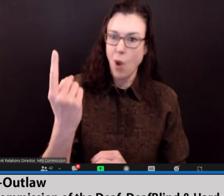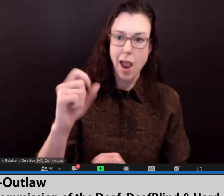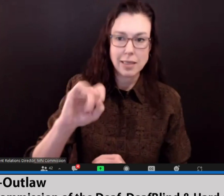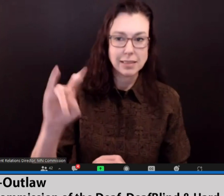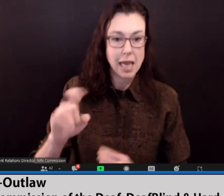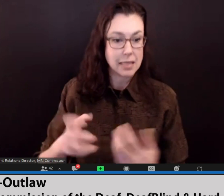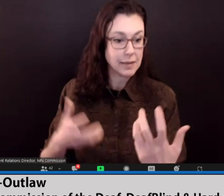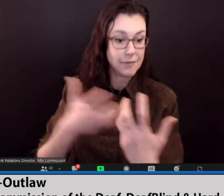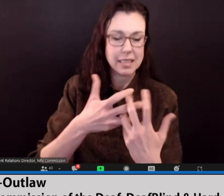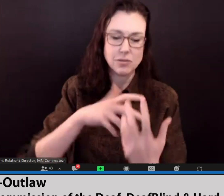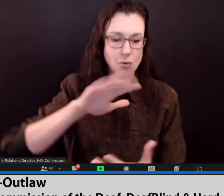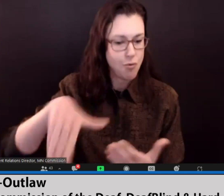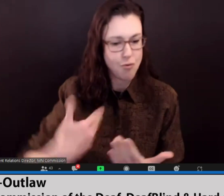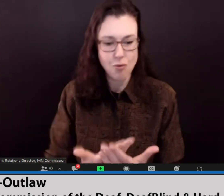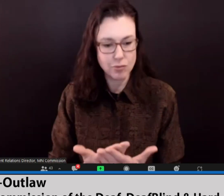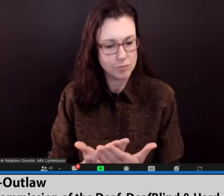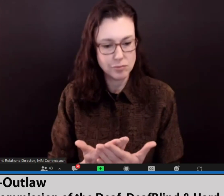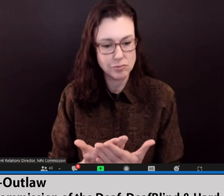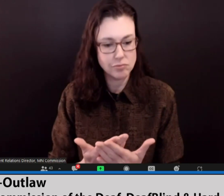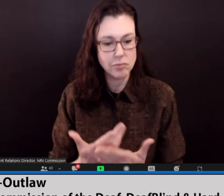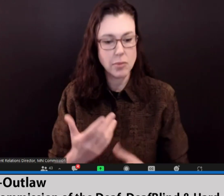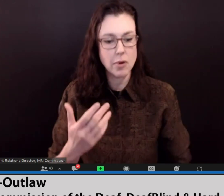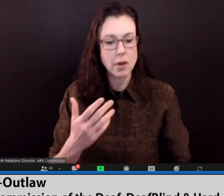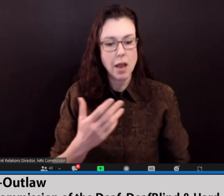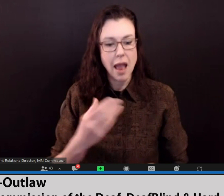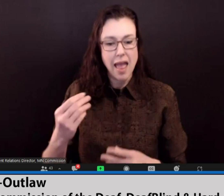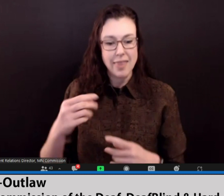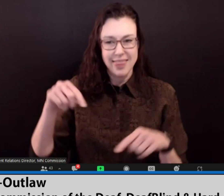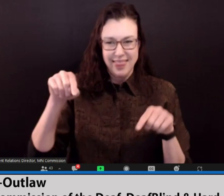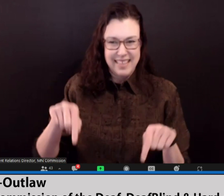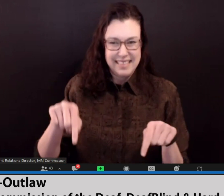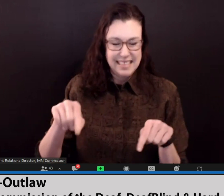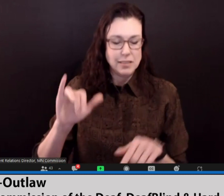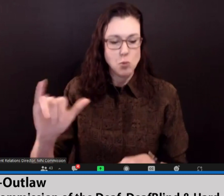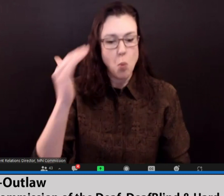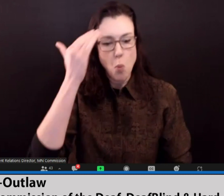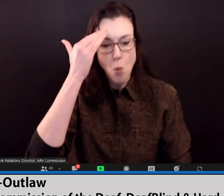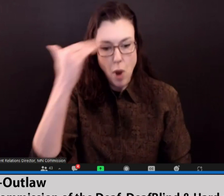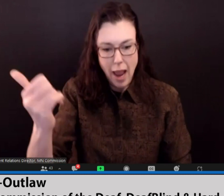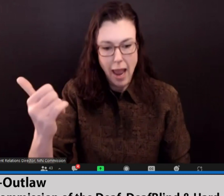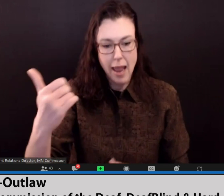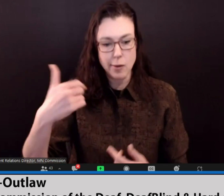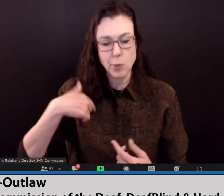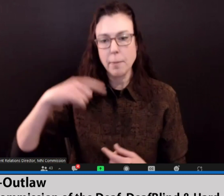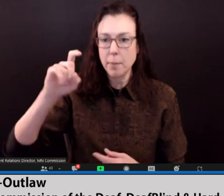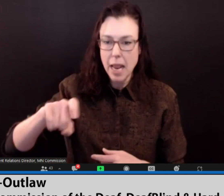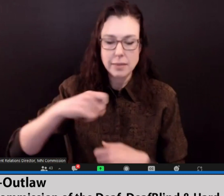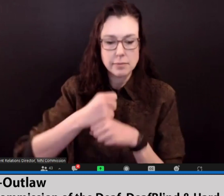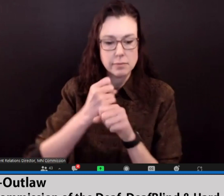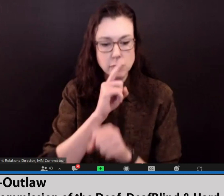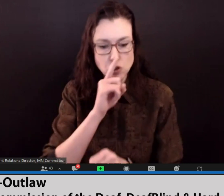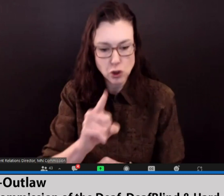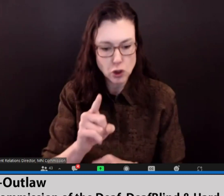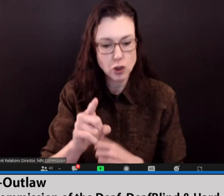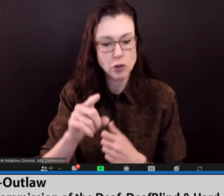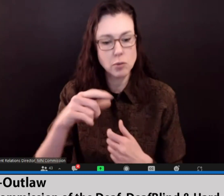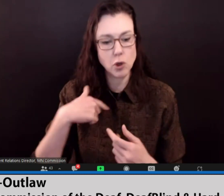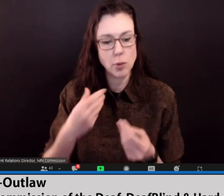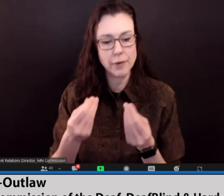There's no one size that fits all. And this is why we must ensure